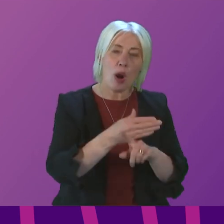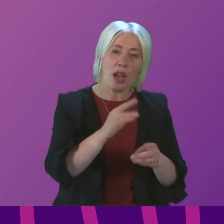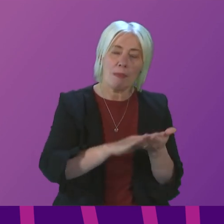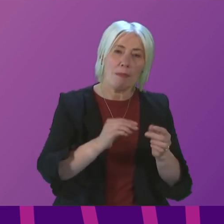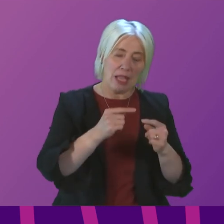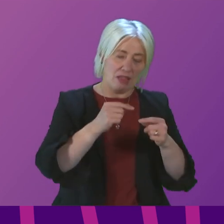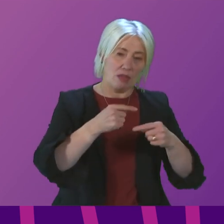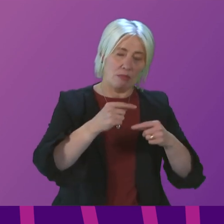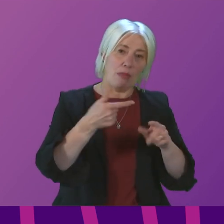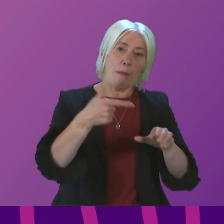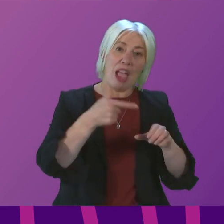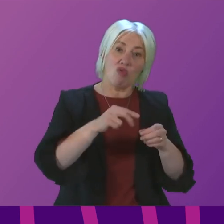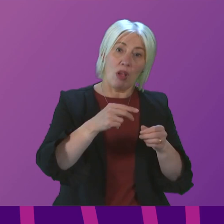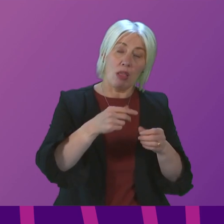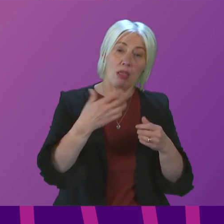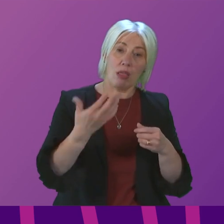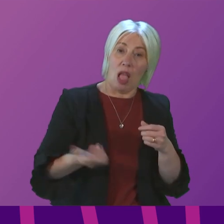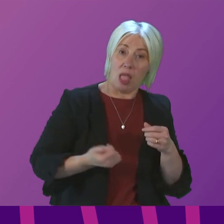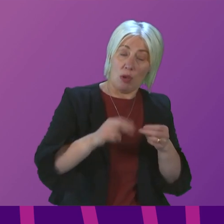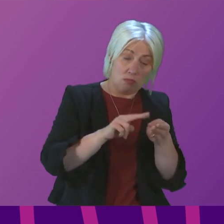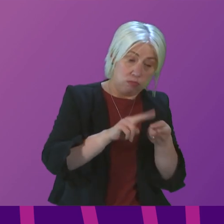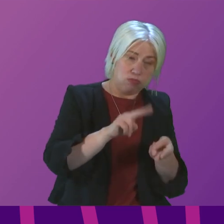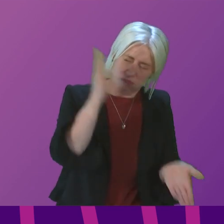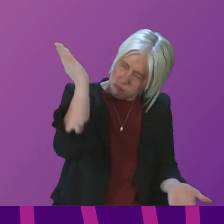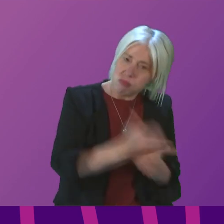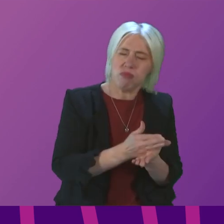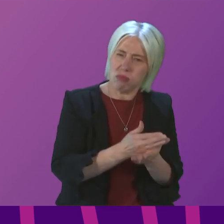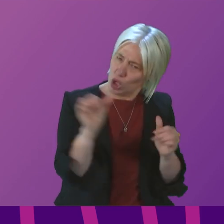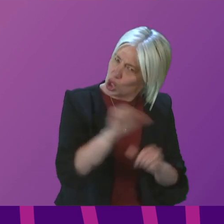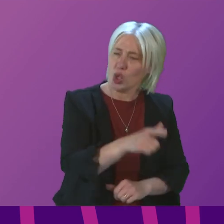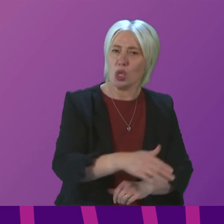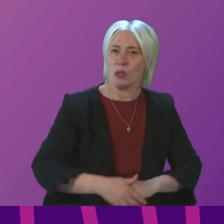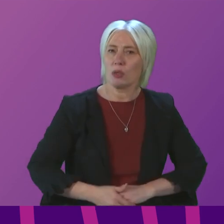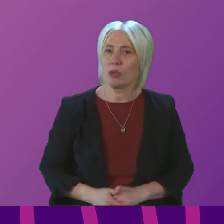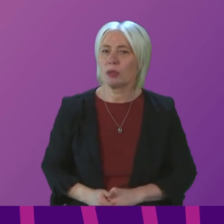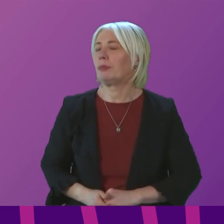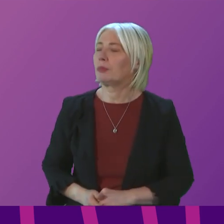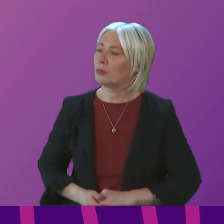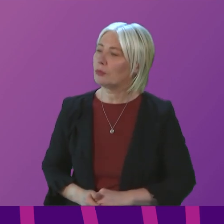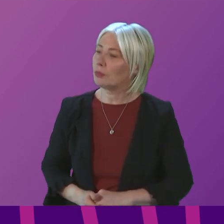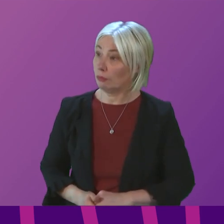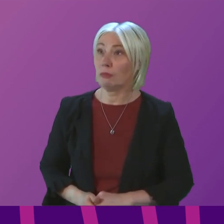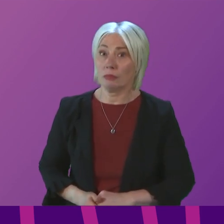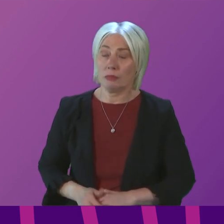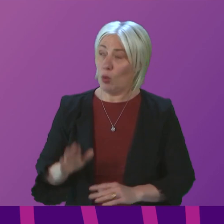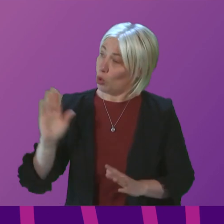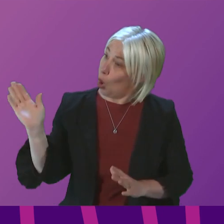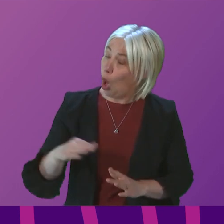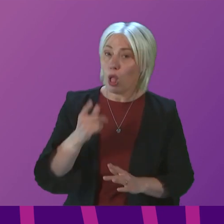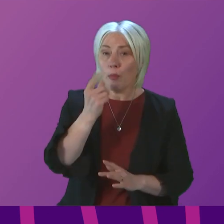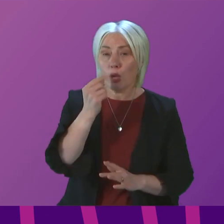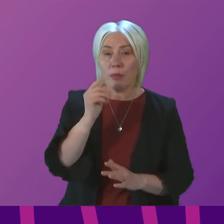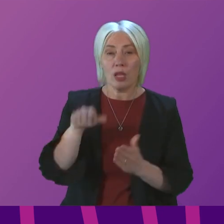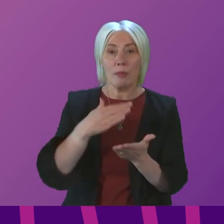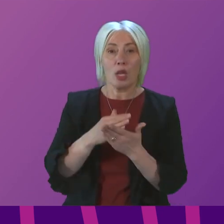their fuel allowance that they absolutely deserve? First Minister, we will do everything possible to ensure that